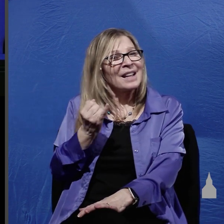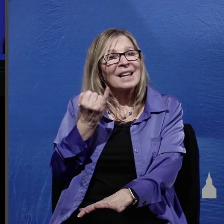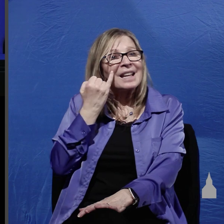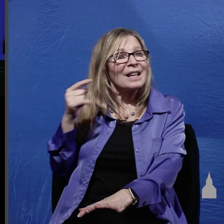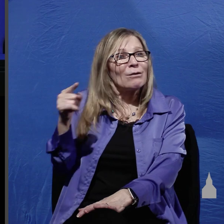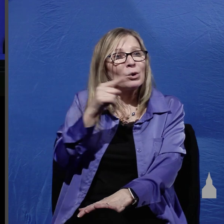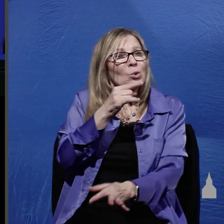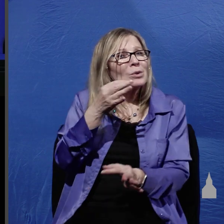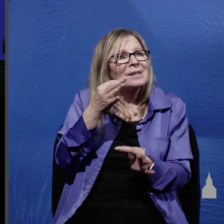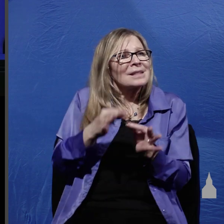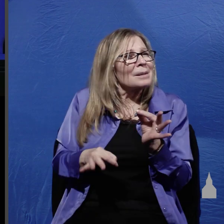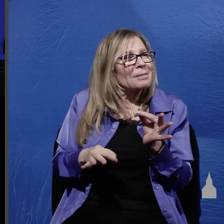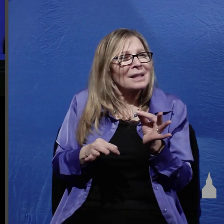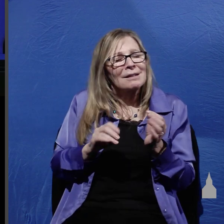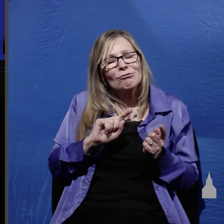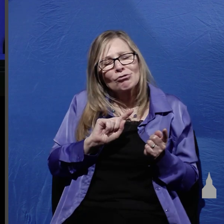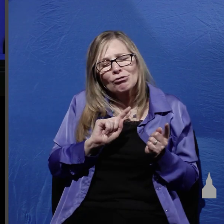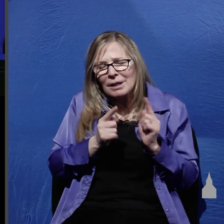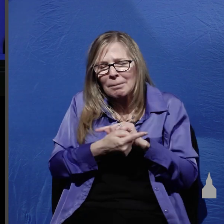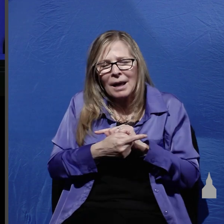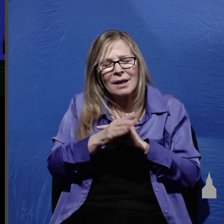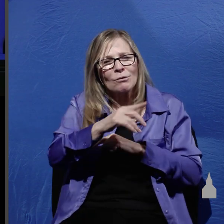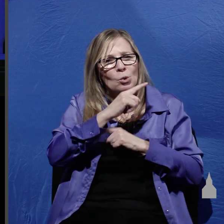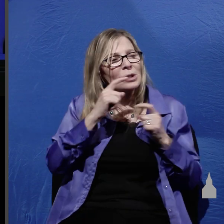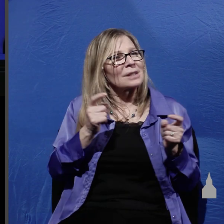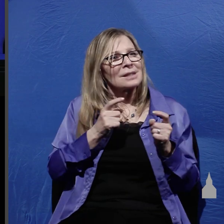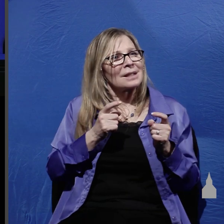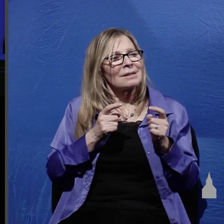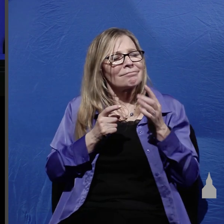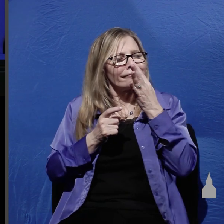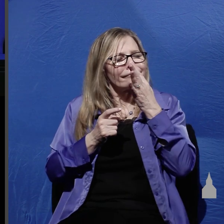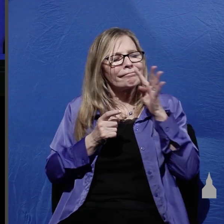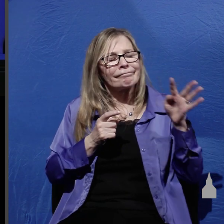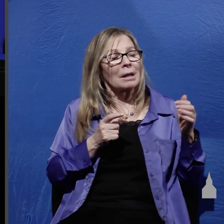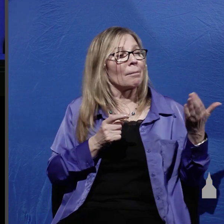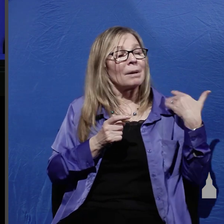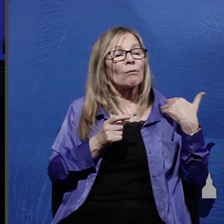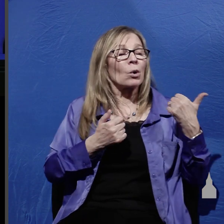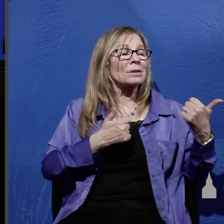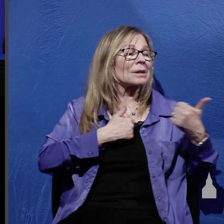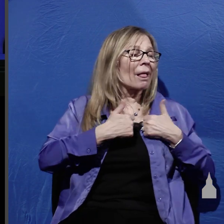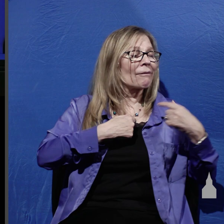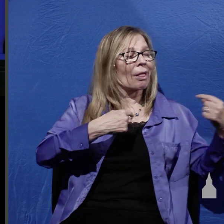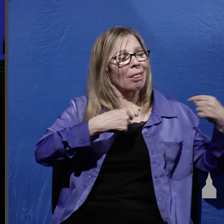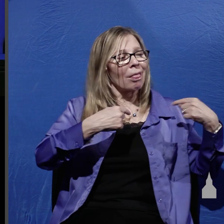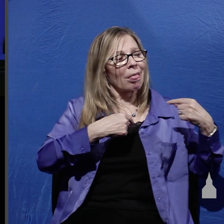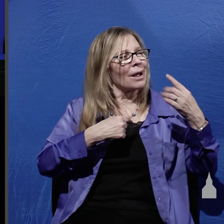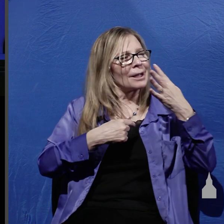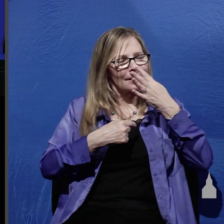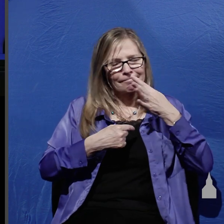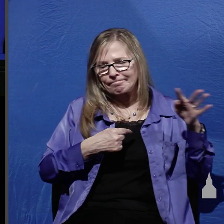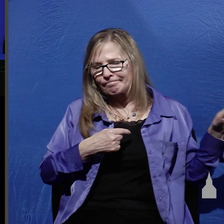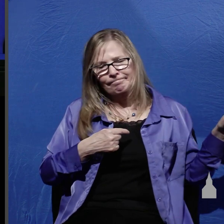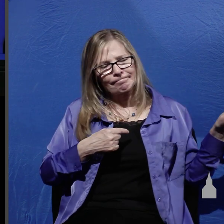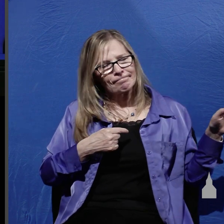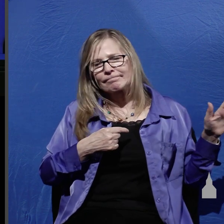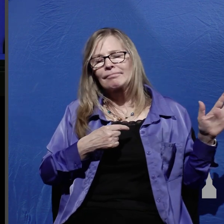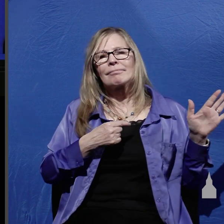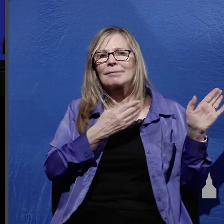repent of your sin which means turn from your self focus your self centeredness your self absorption and turn